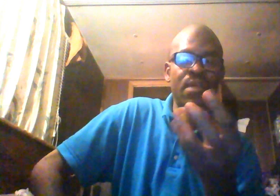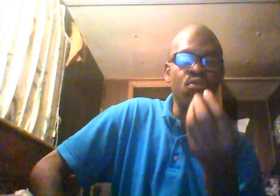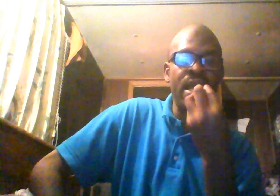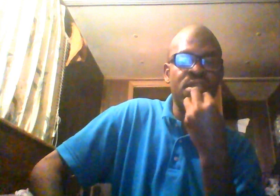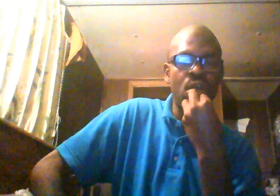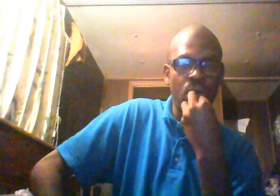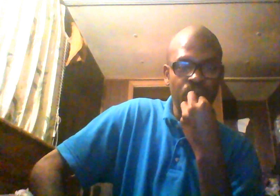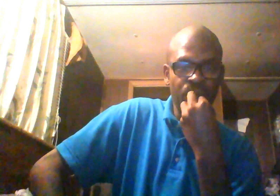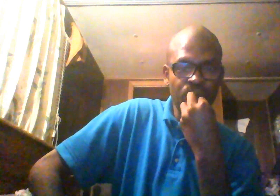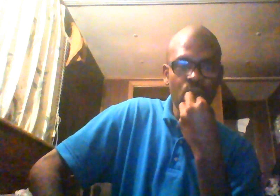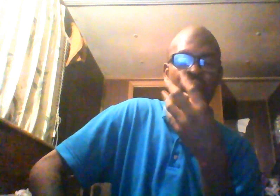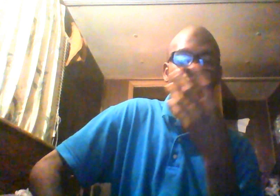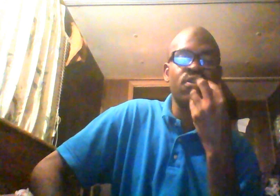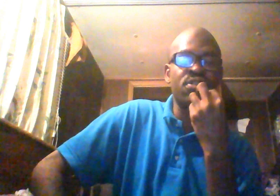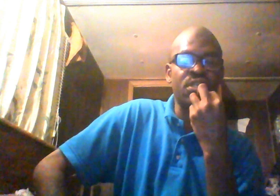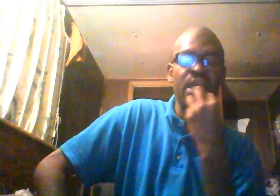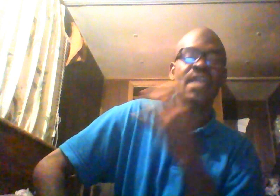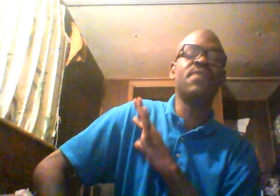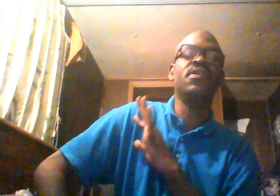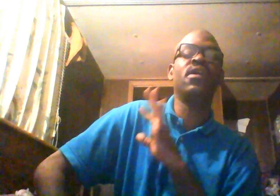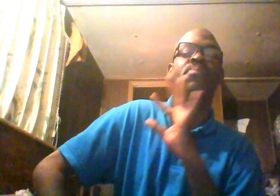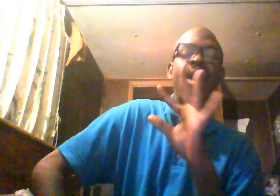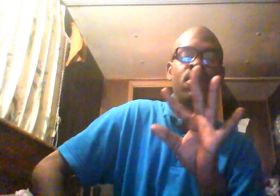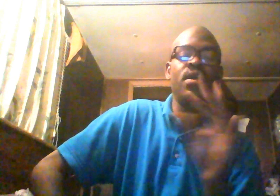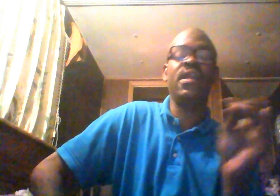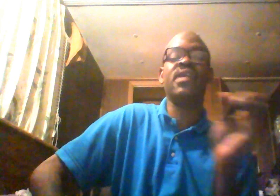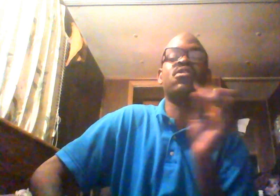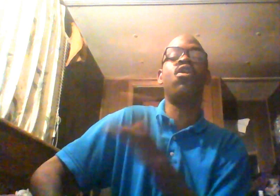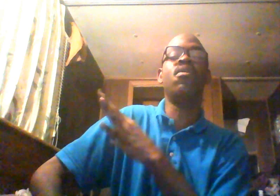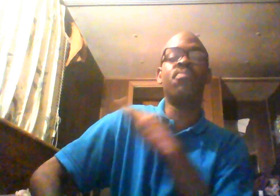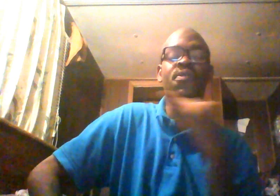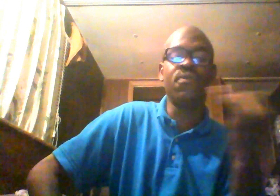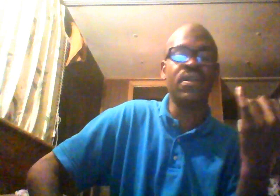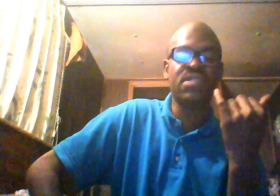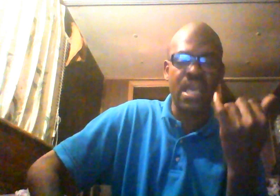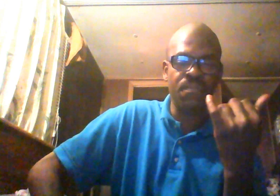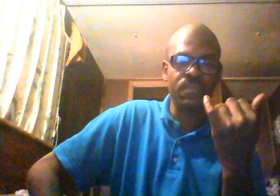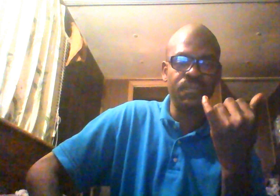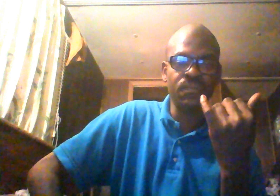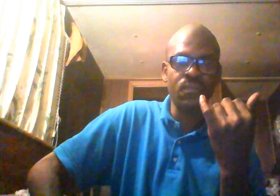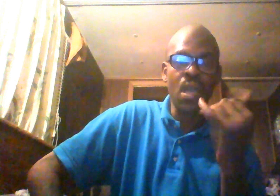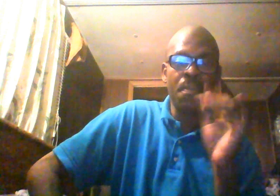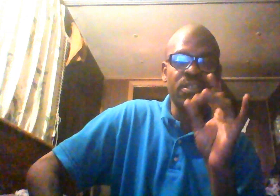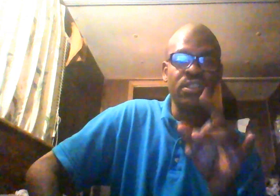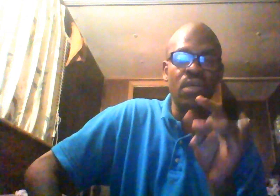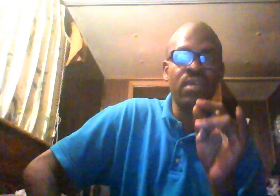who hates her, hates her skin, hates everything about her, and hates all her brother in the same. But she don't care.